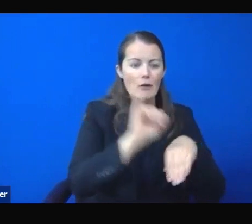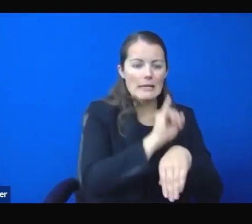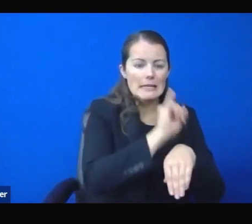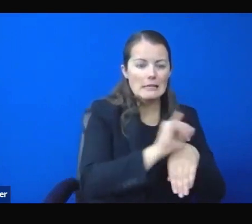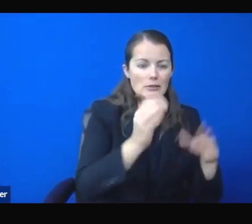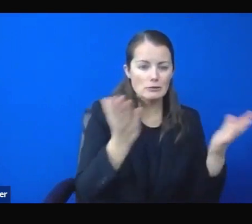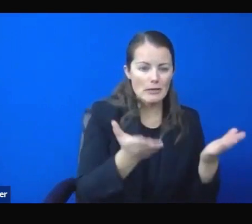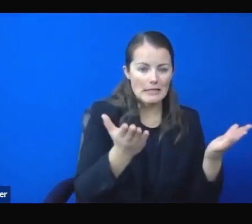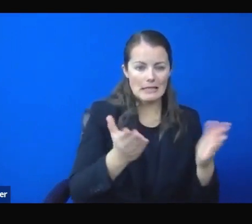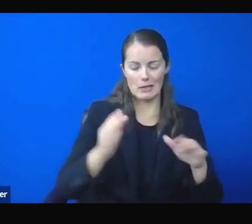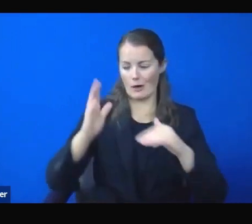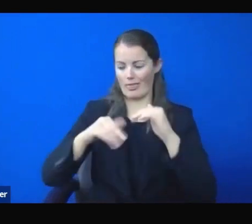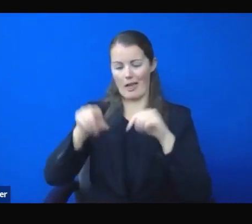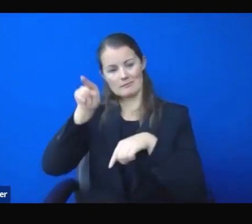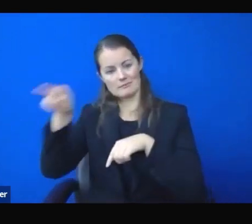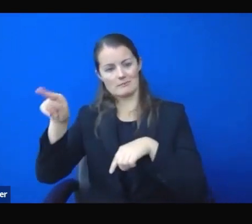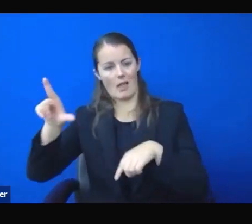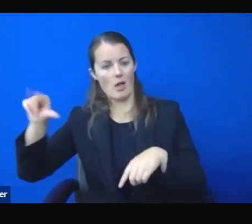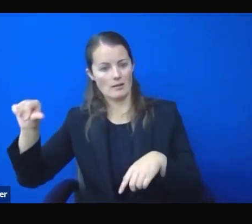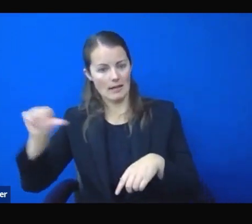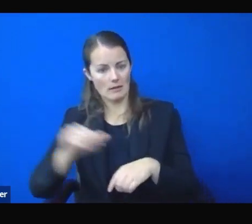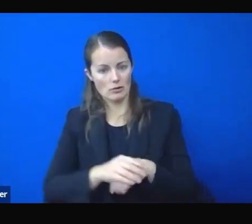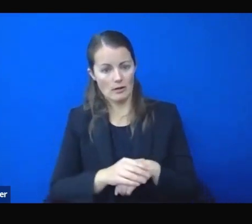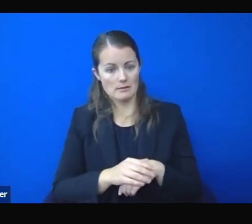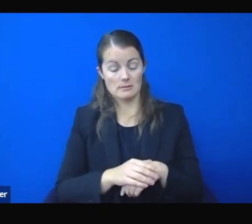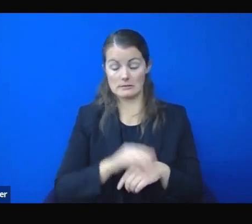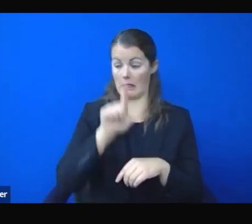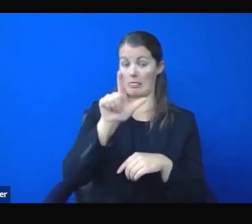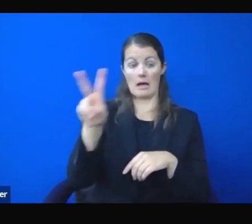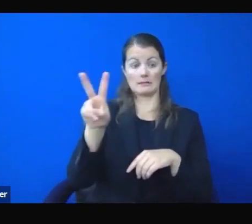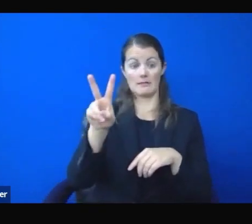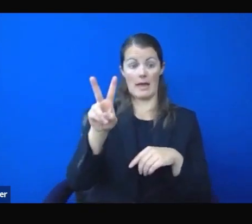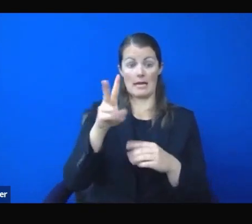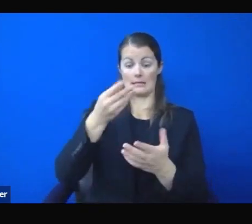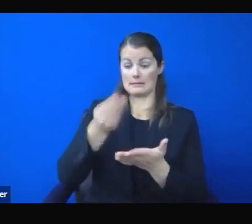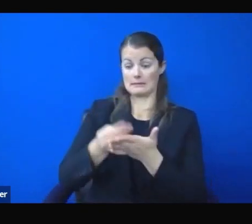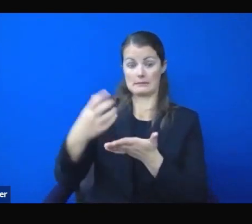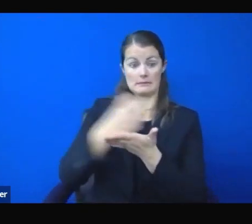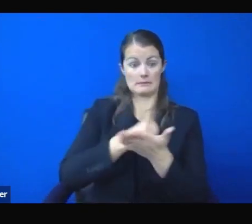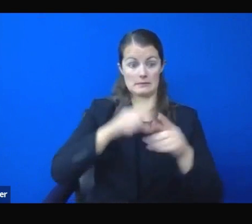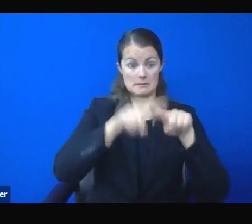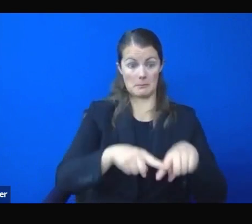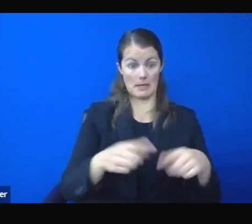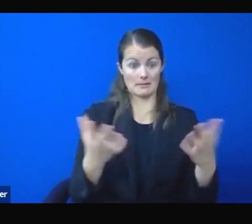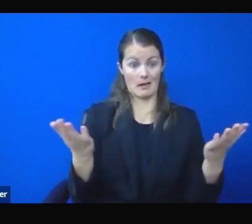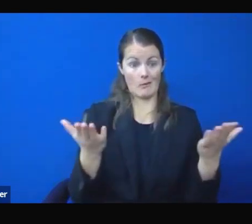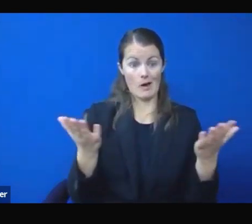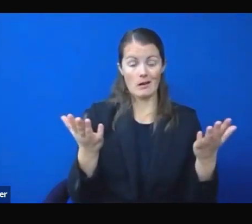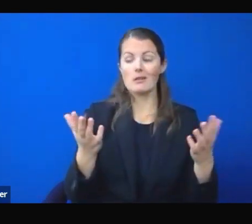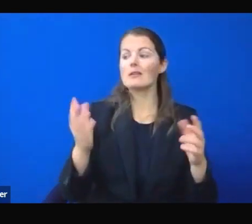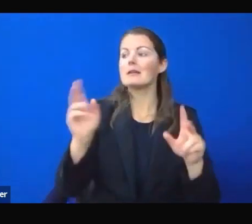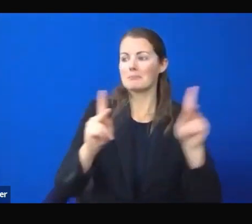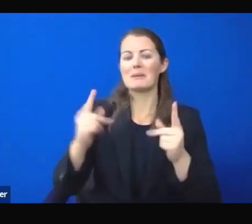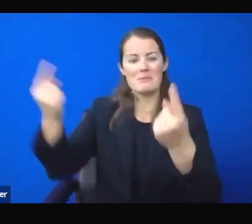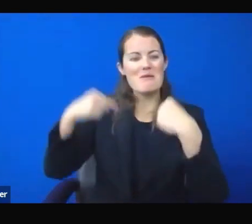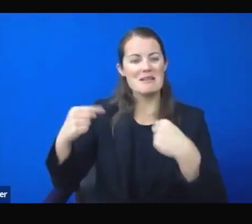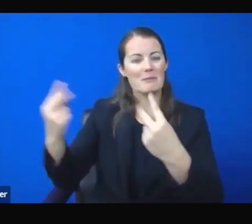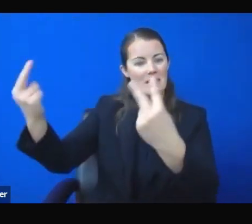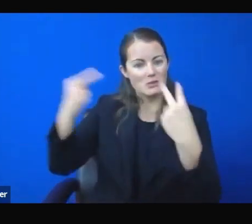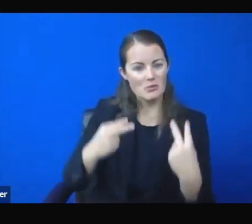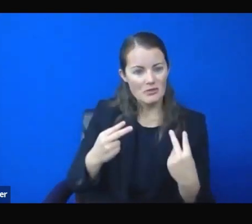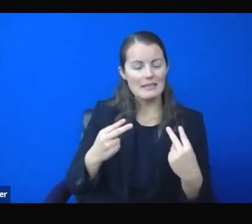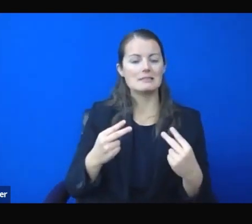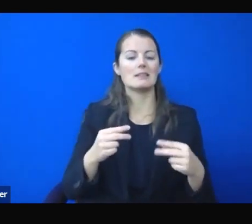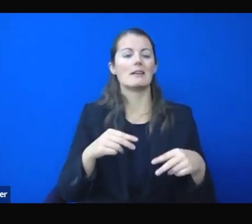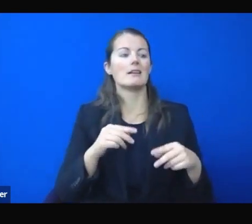hospitality and people coming here to have a good time and enjoy themselves. And when you talk about the health crisis that it could provide,